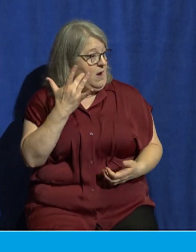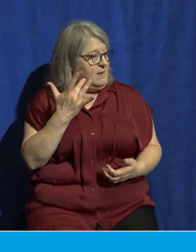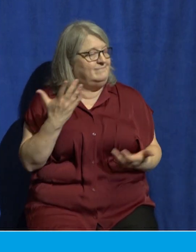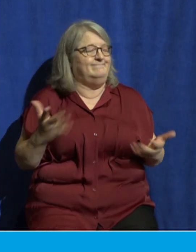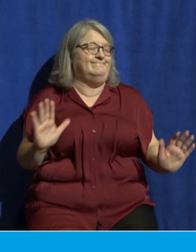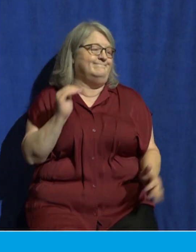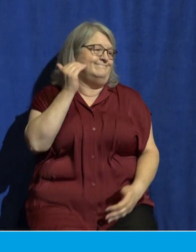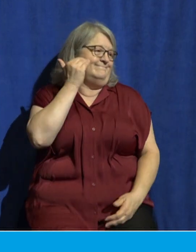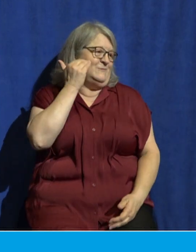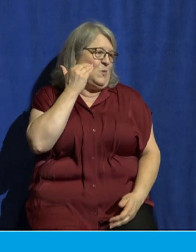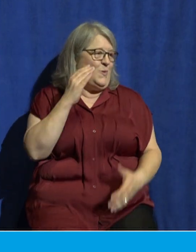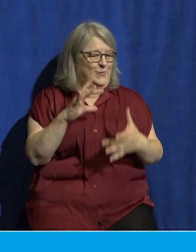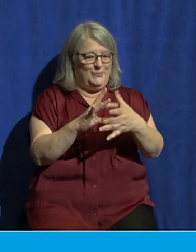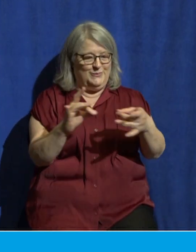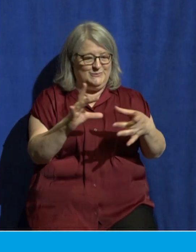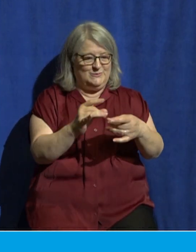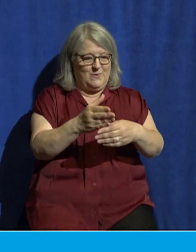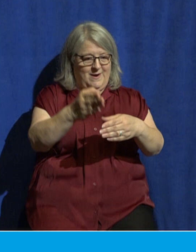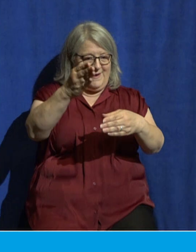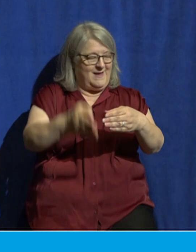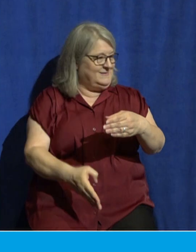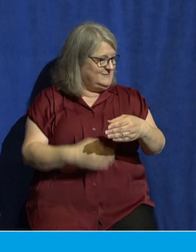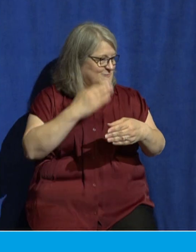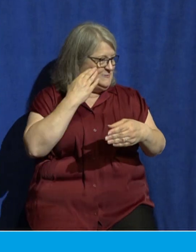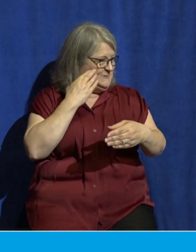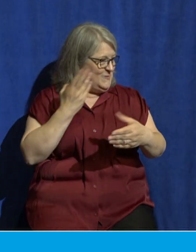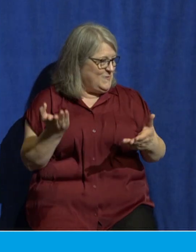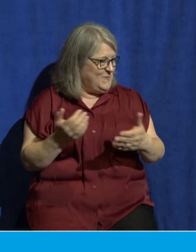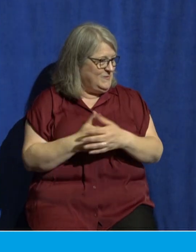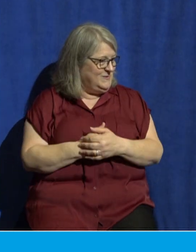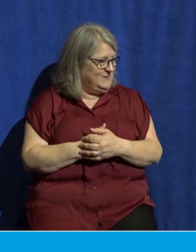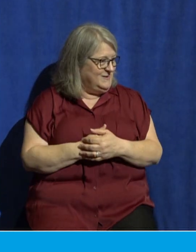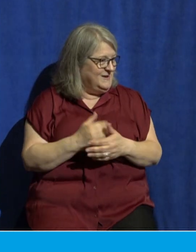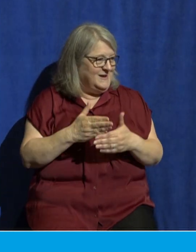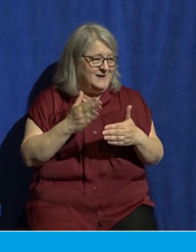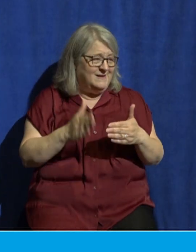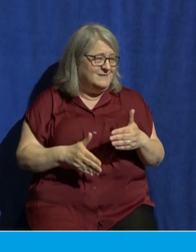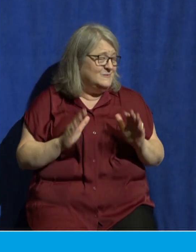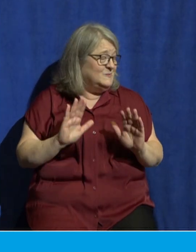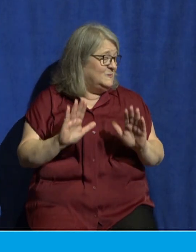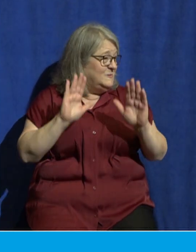the story ends it ends with glory let's pray together